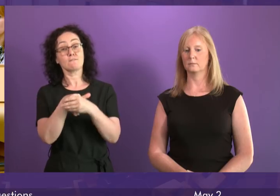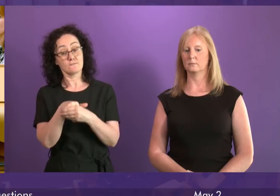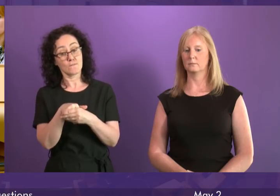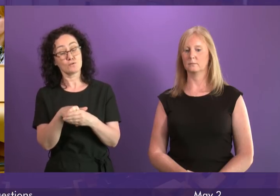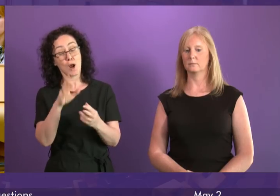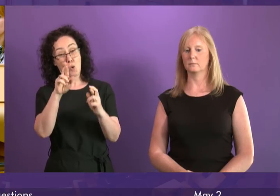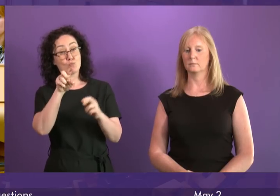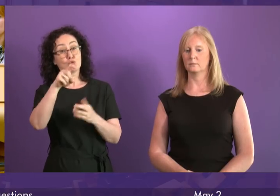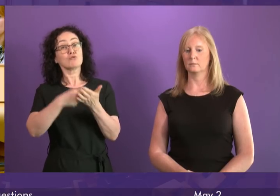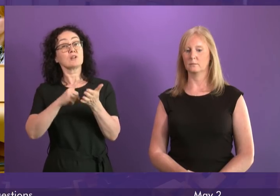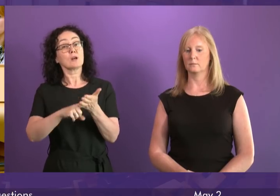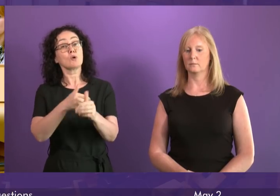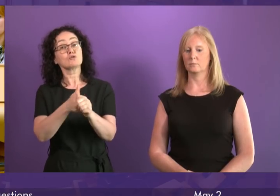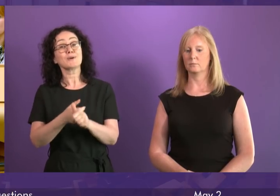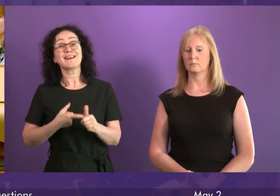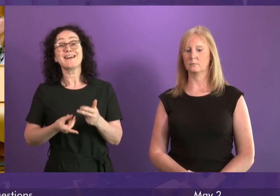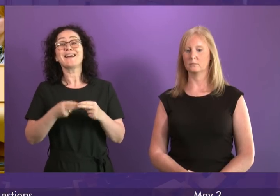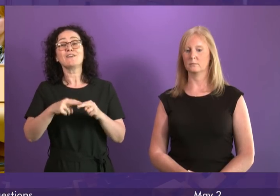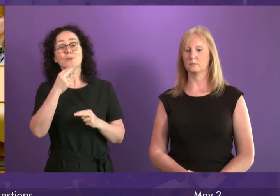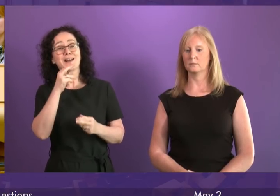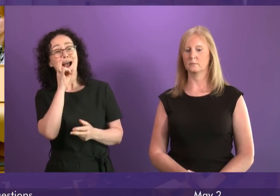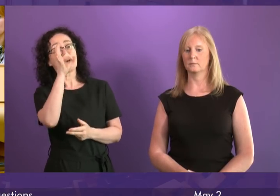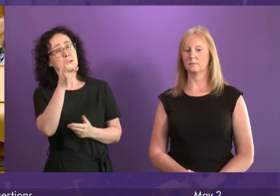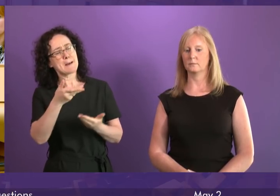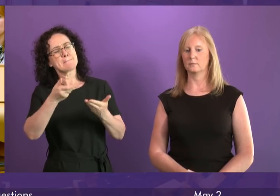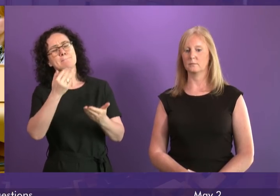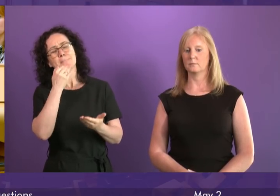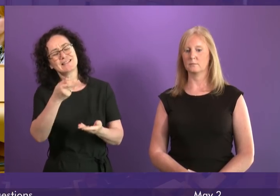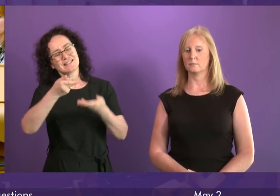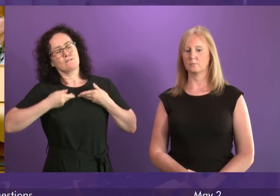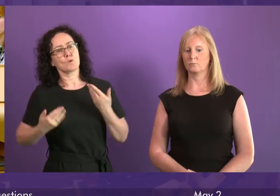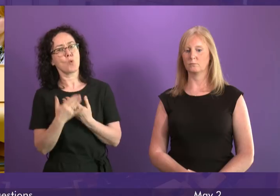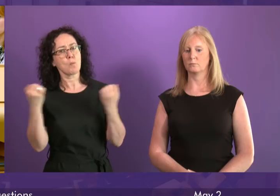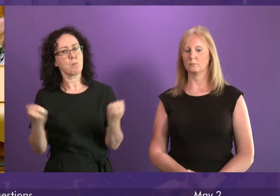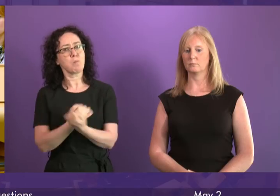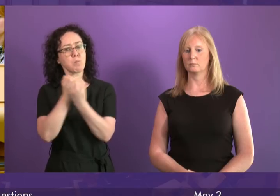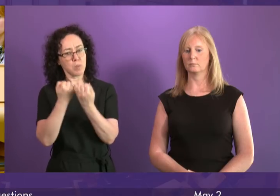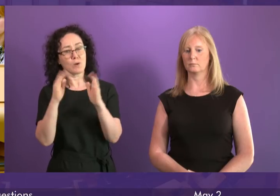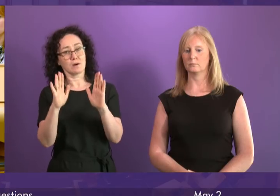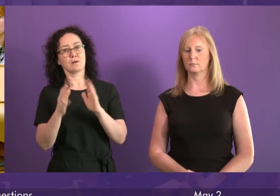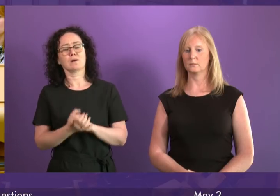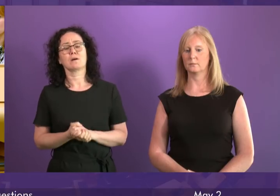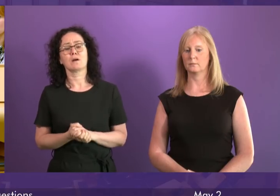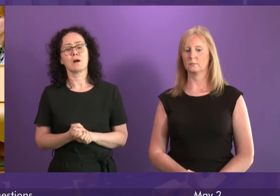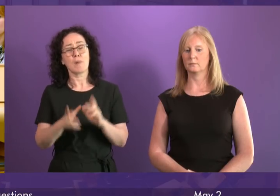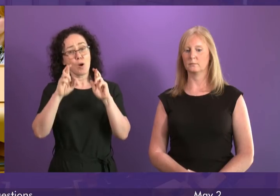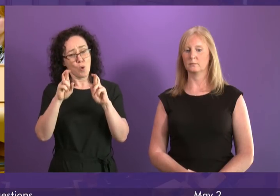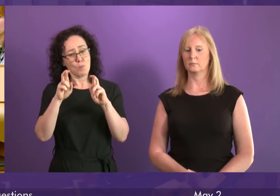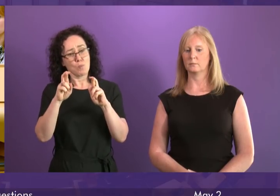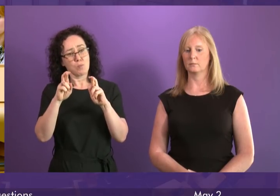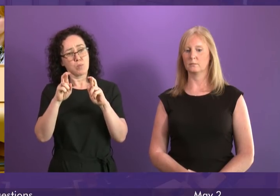to deal with this. But I want to see us take action now. want to see us maximise the levers at our own disposal. And I want to see that